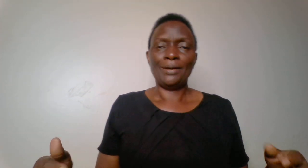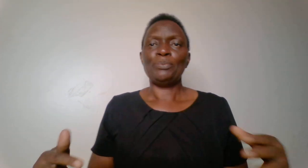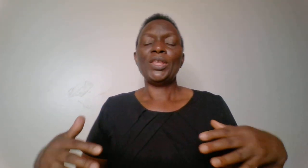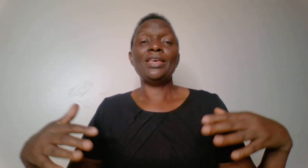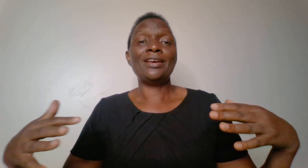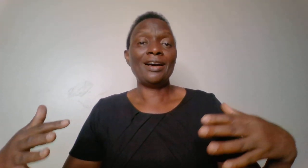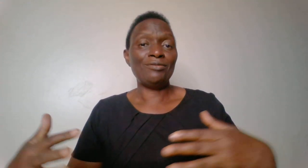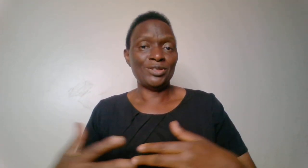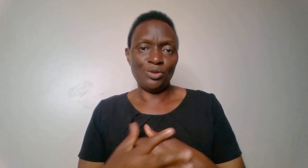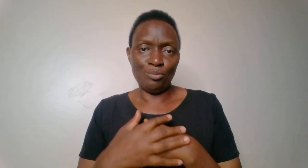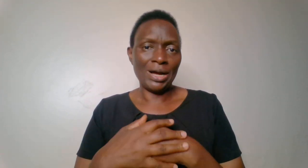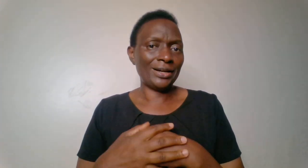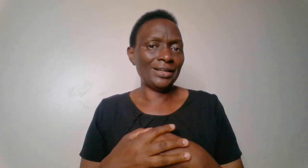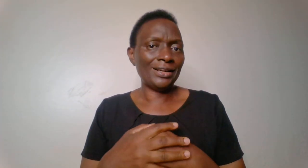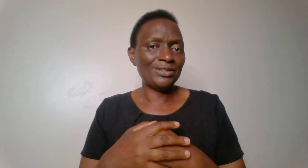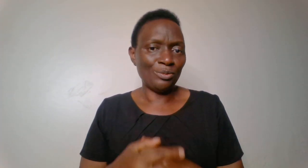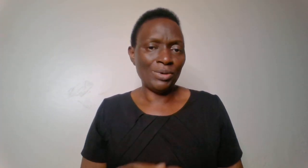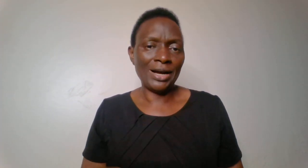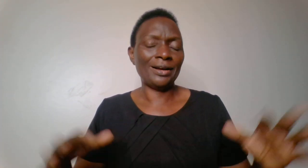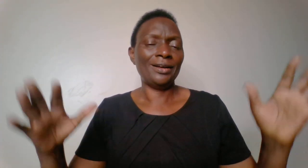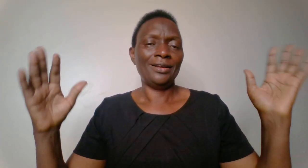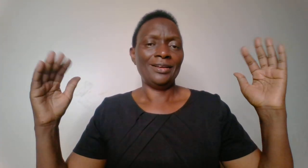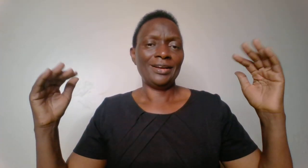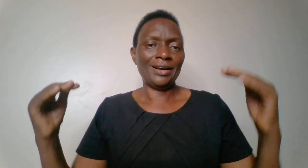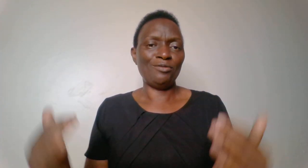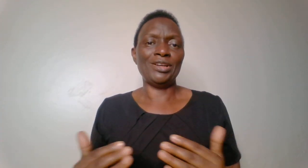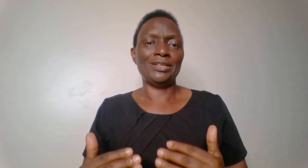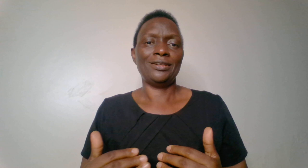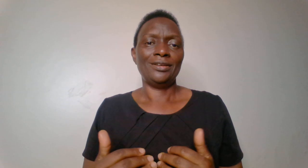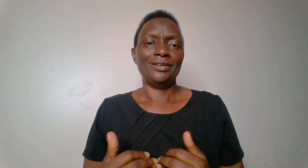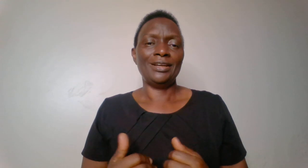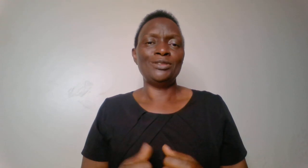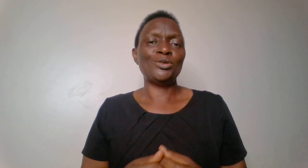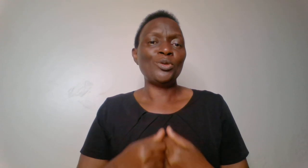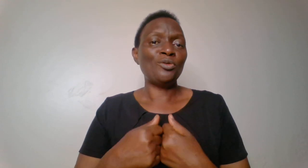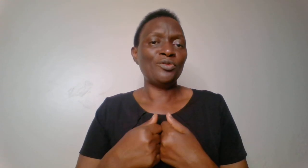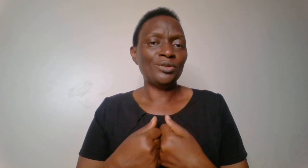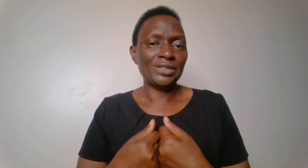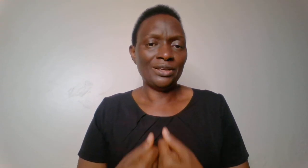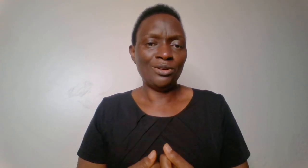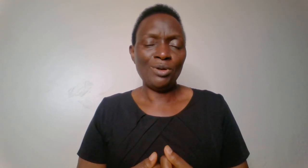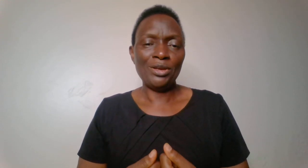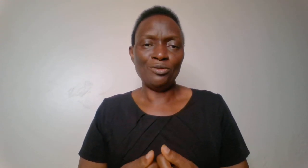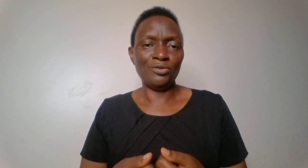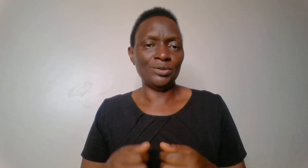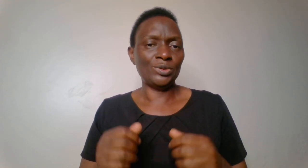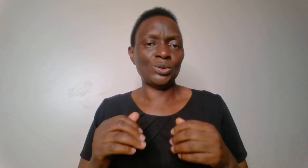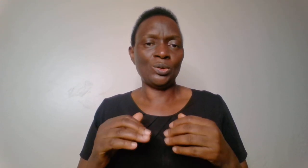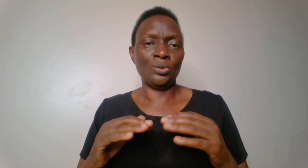He covers your back. He has your back covered. And so you feel secure. You feel so